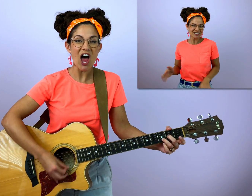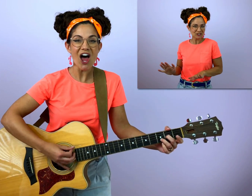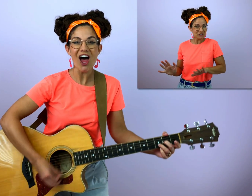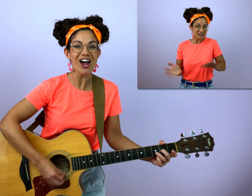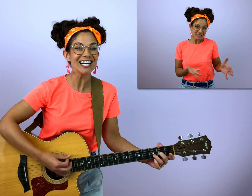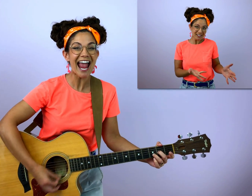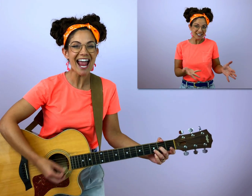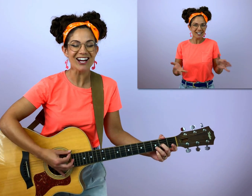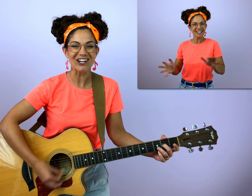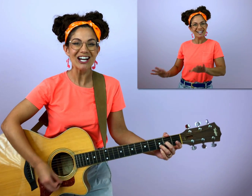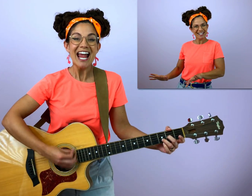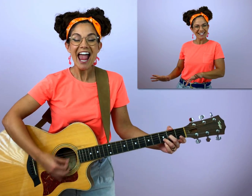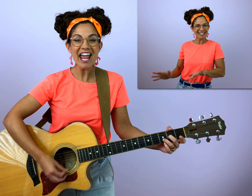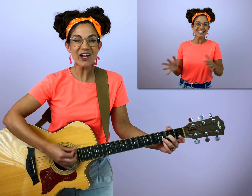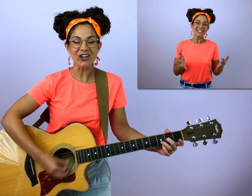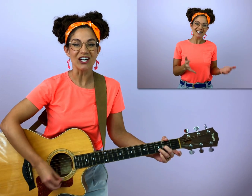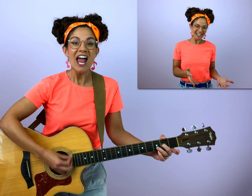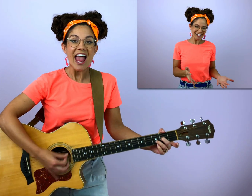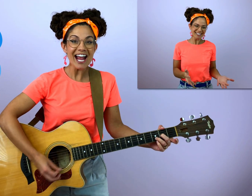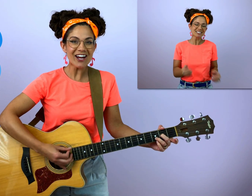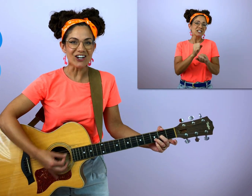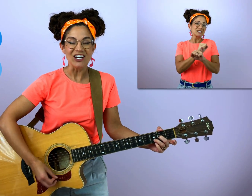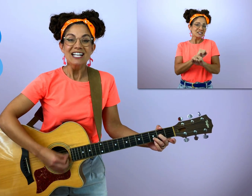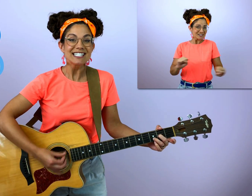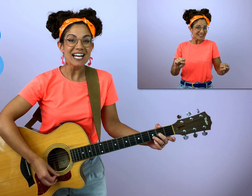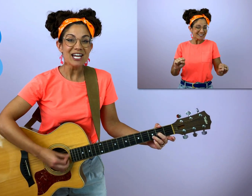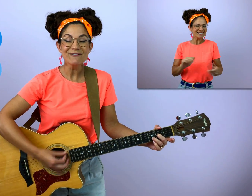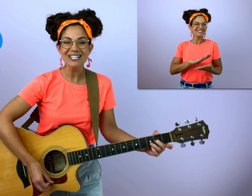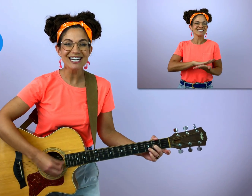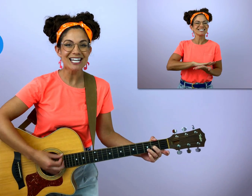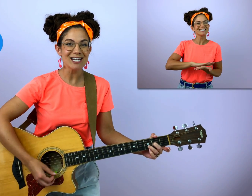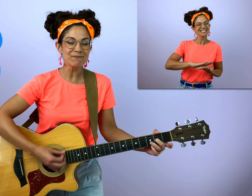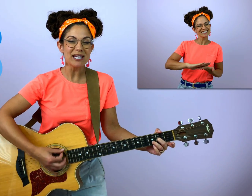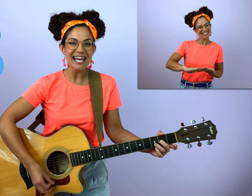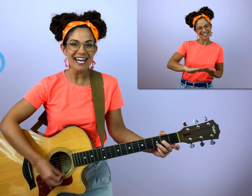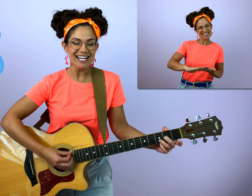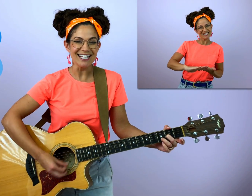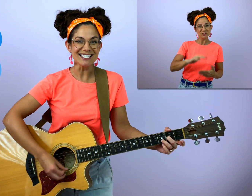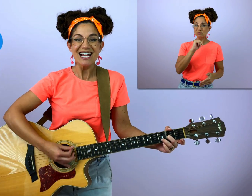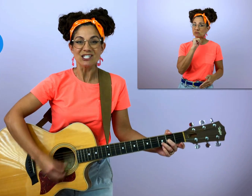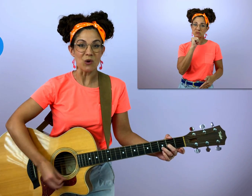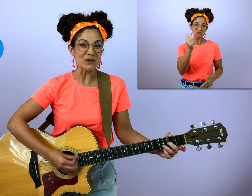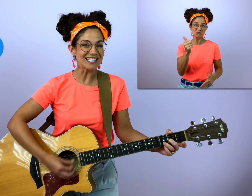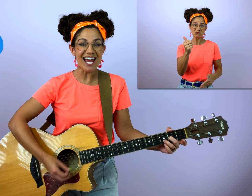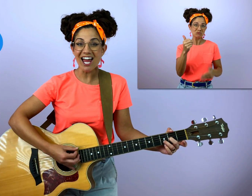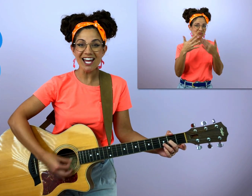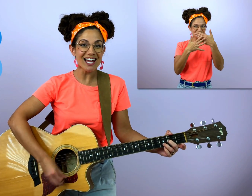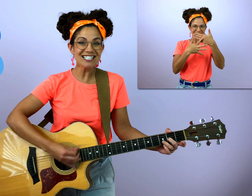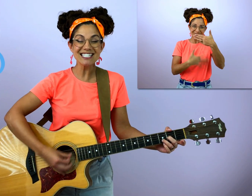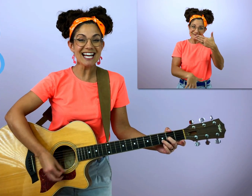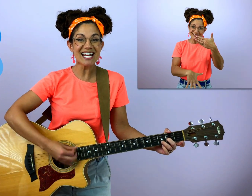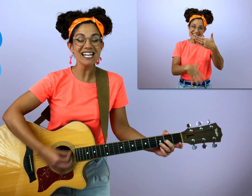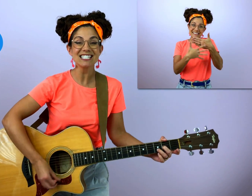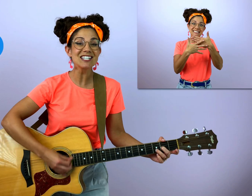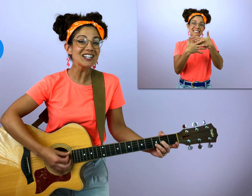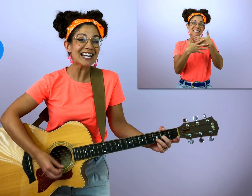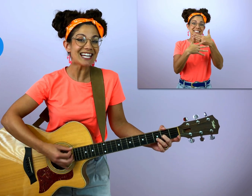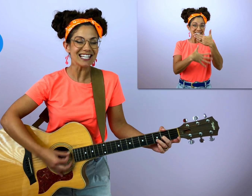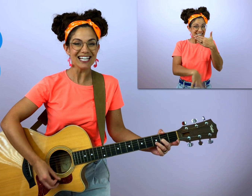our air, air, air safely in place So it doesn't leak,